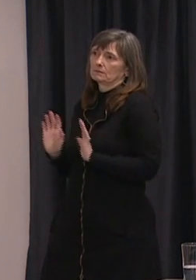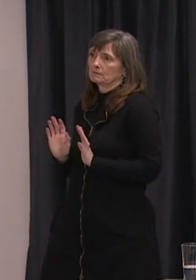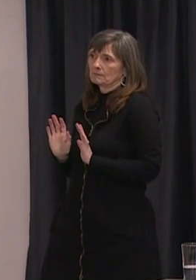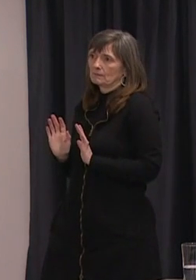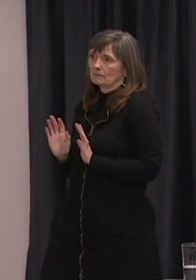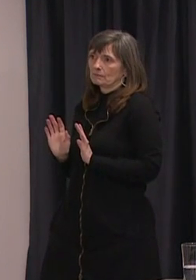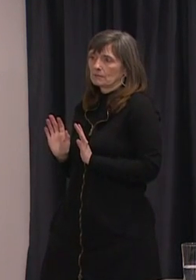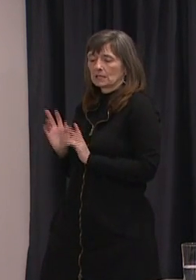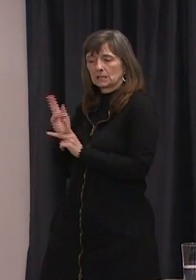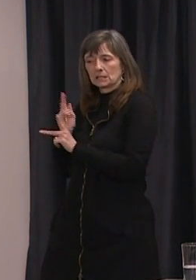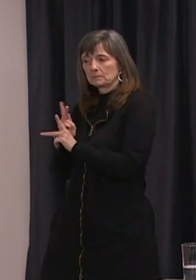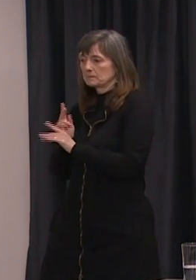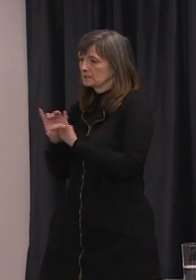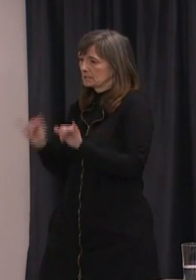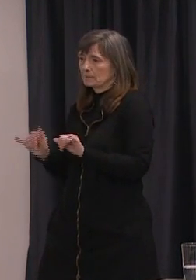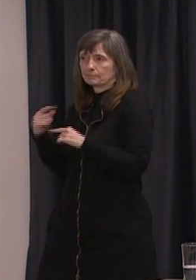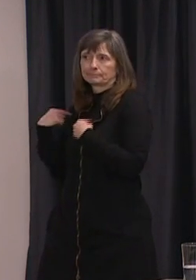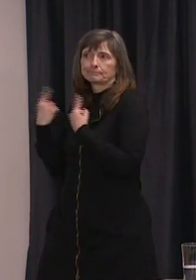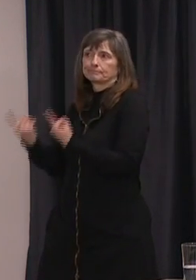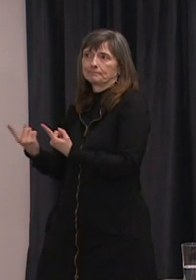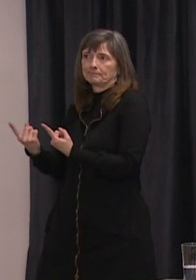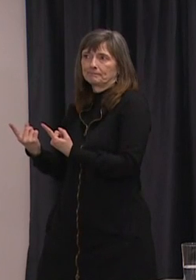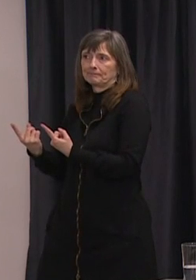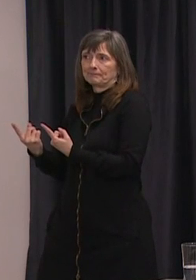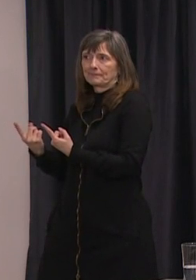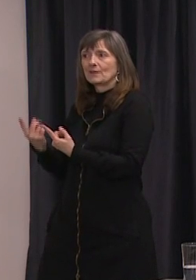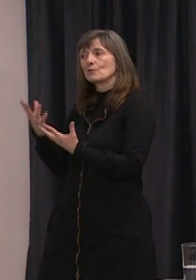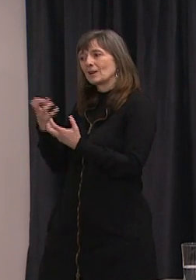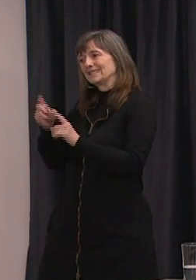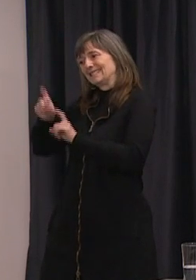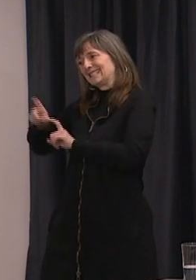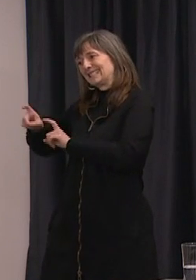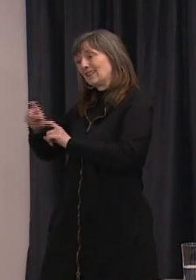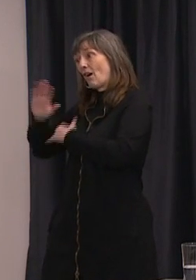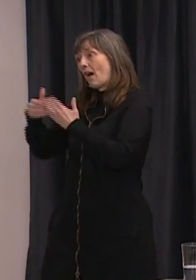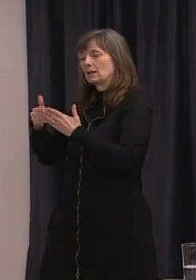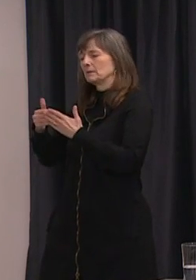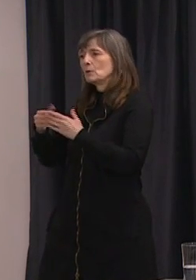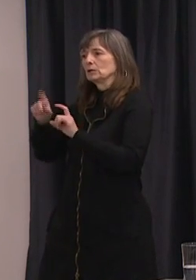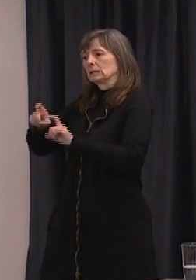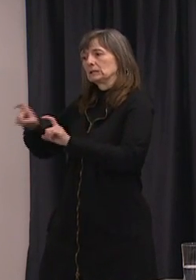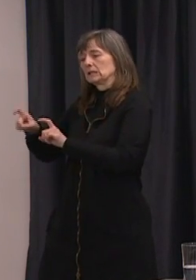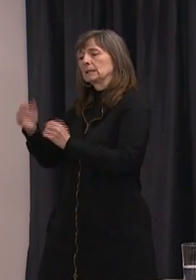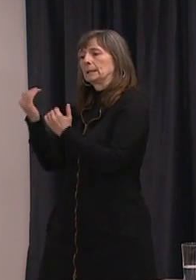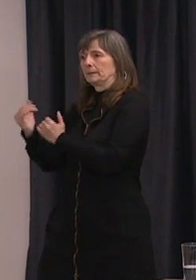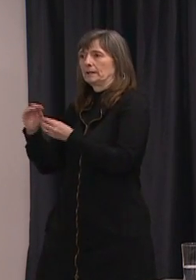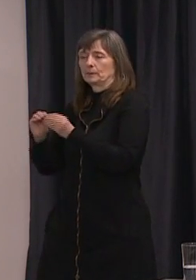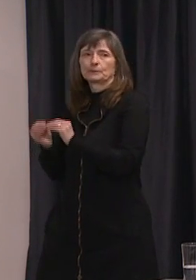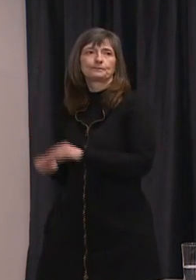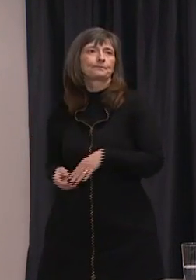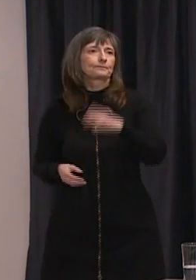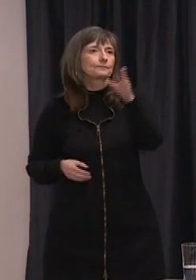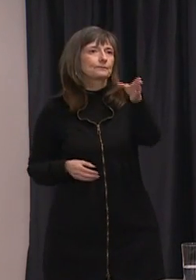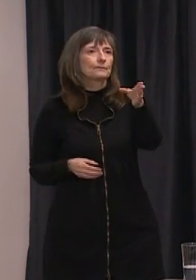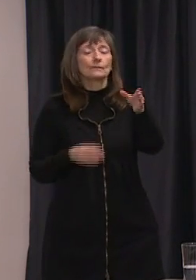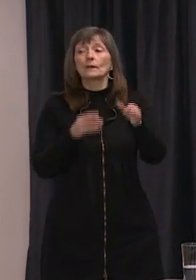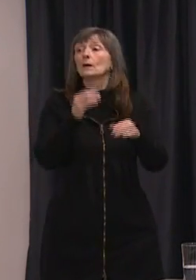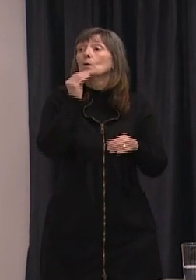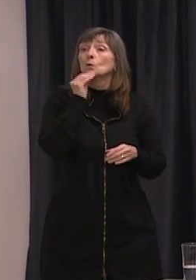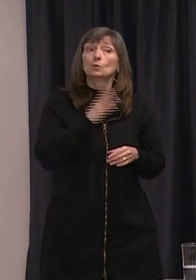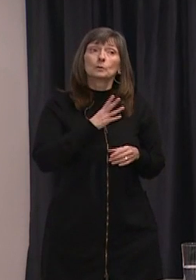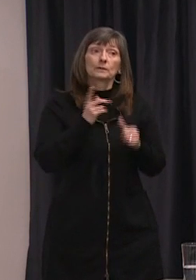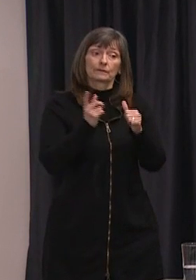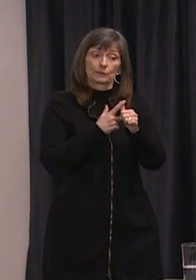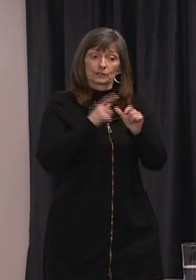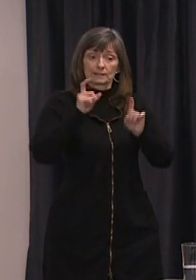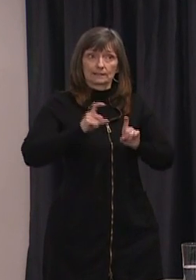the most bang for our buck, I guess, with regard to the testing. The woman who first tested presumptive